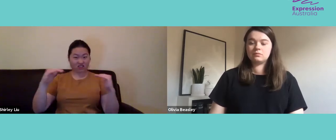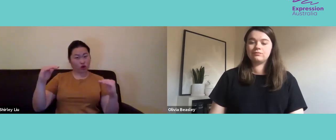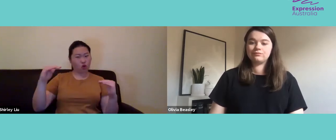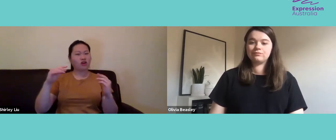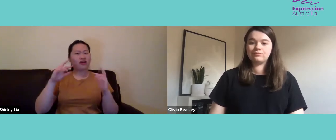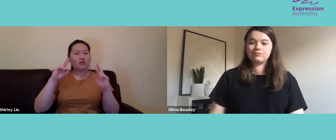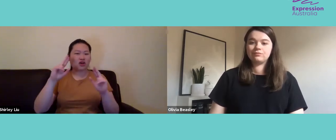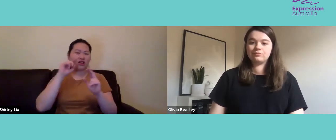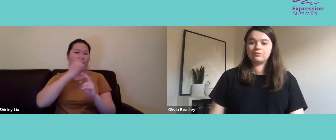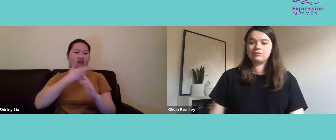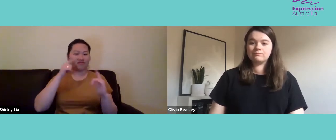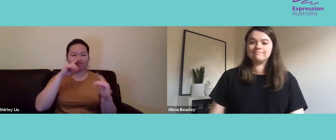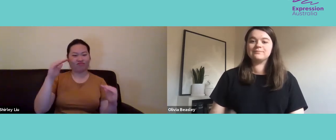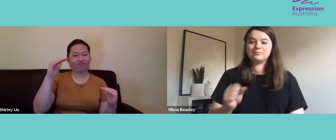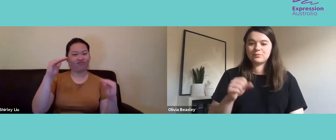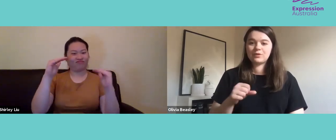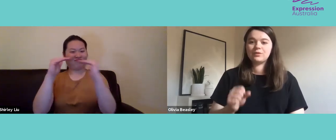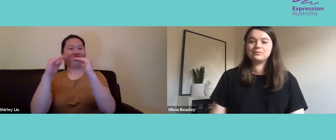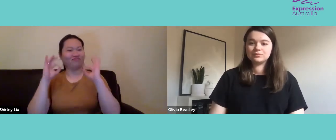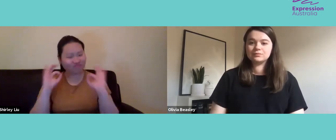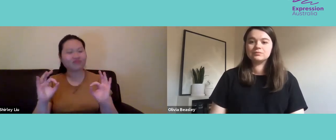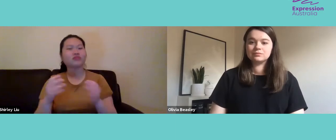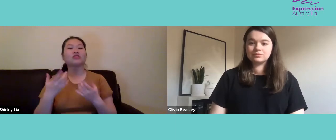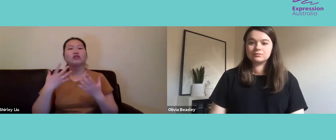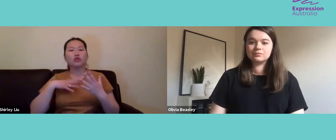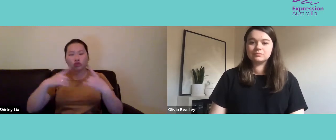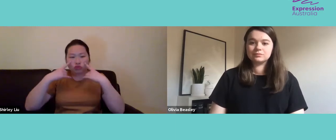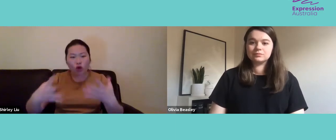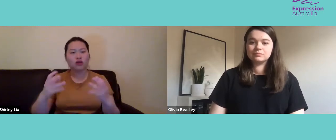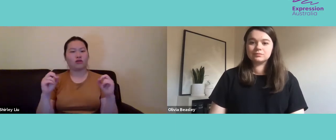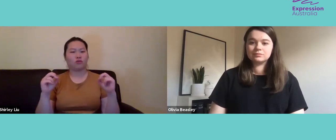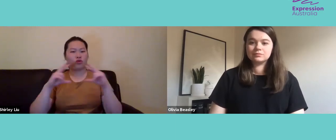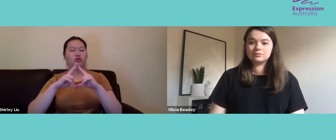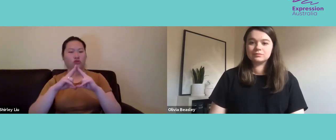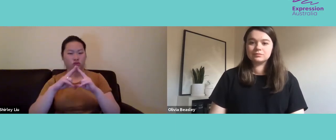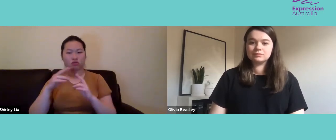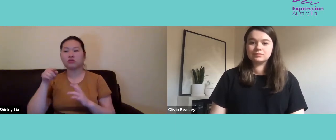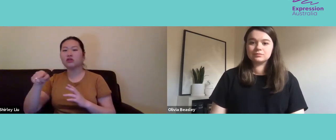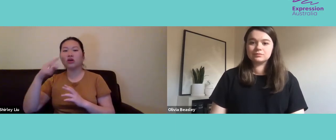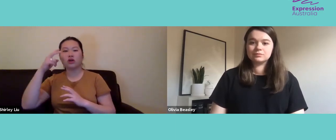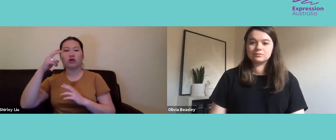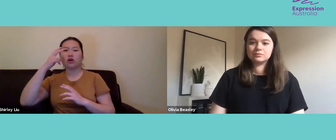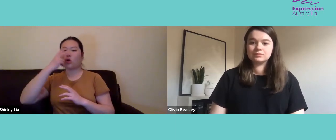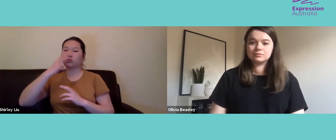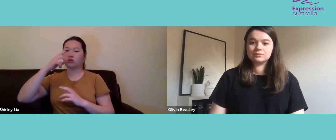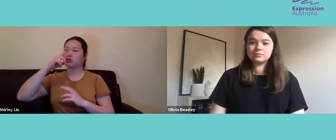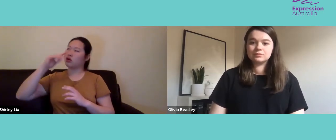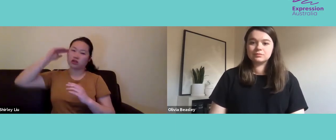ordinary members now. And we would like to show that a bridge can be formed